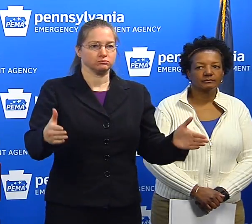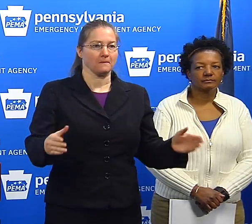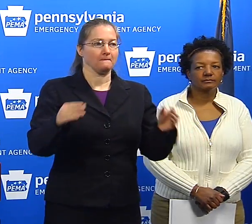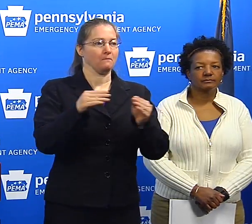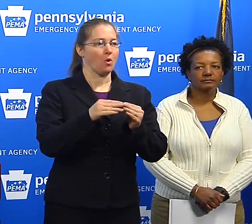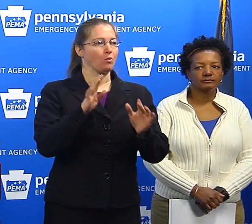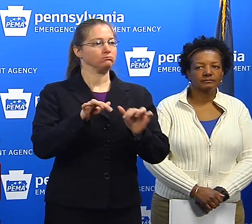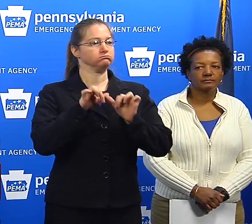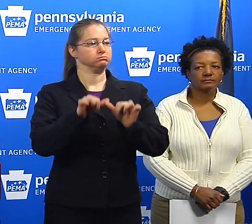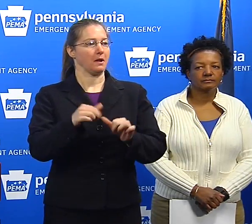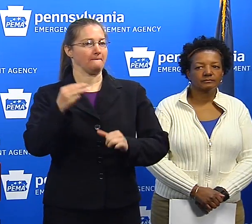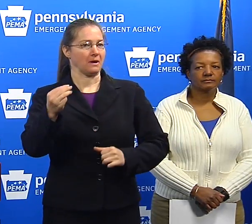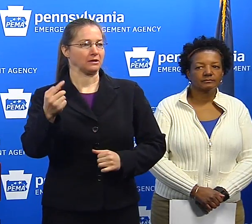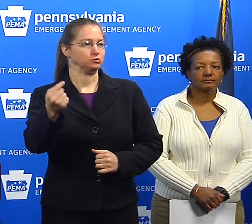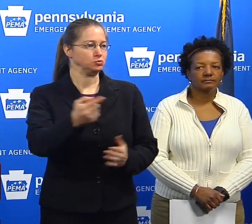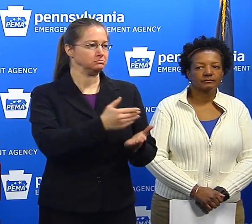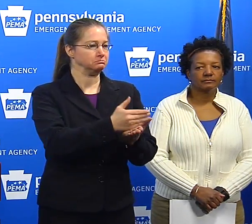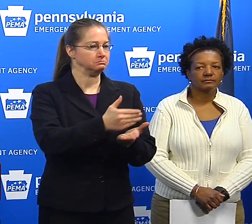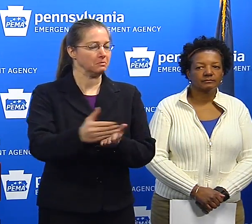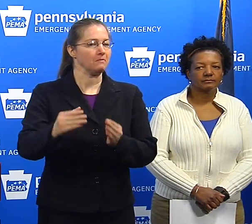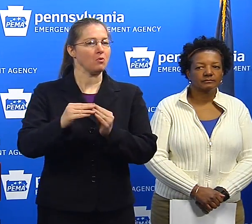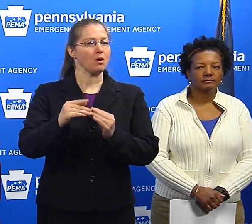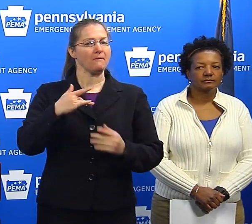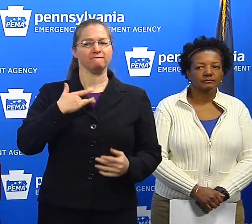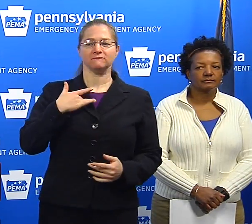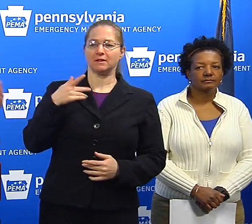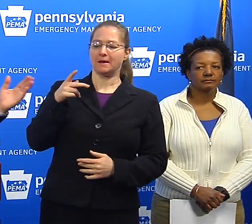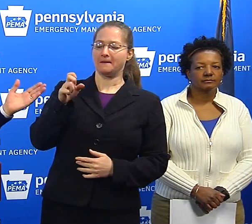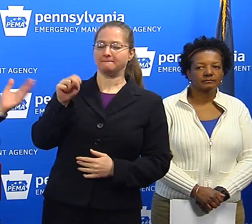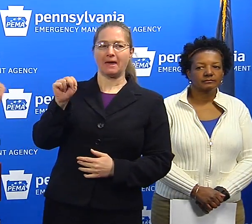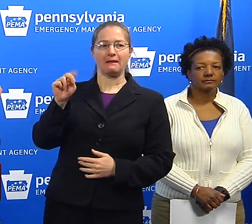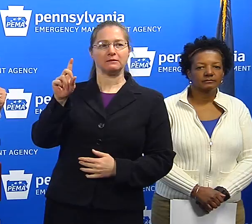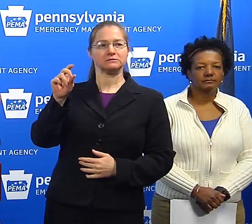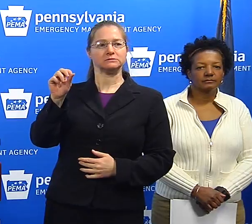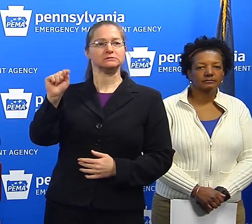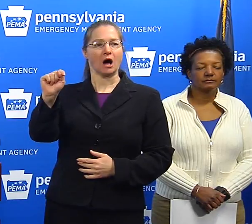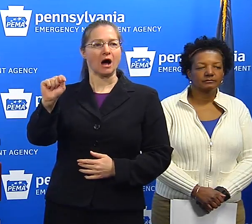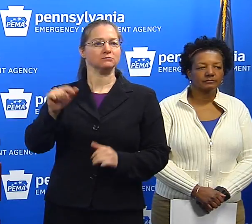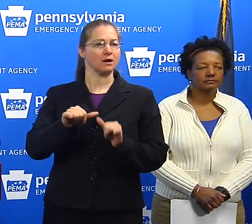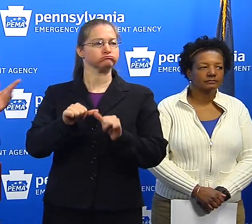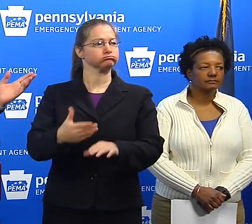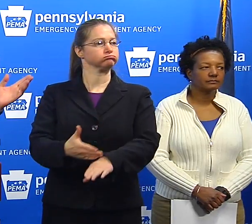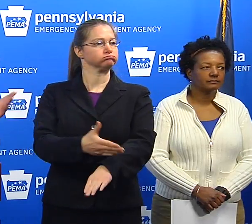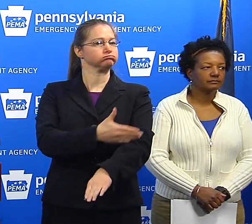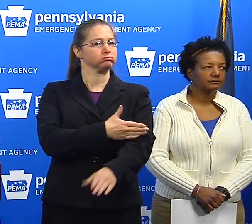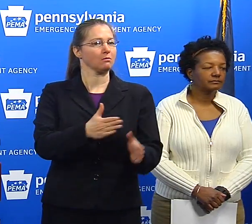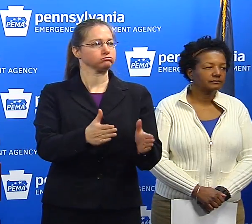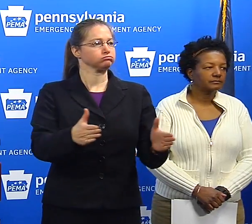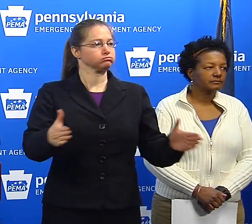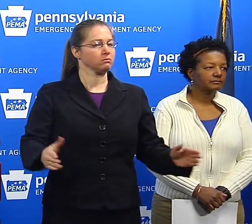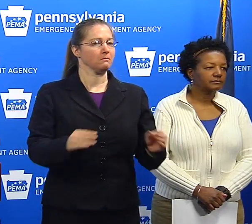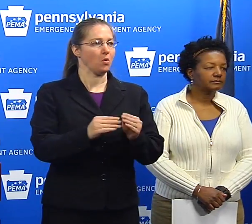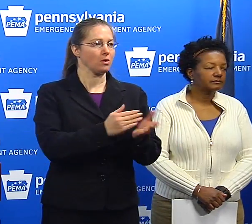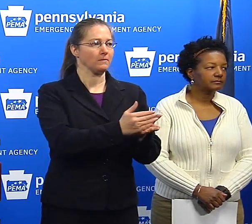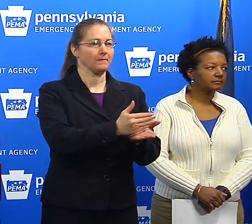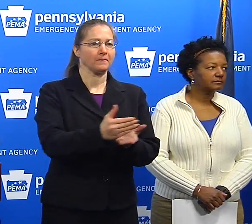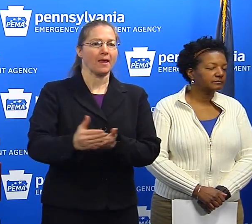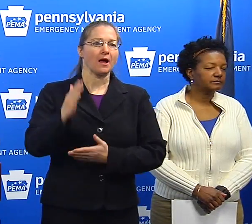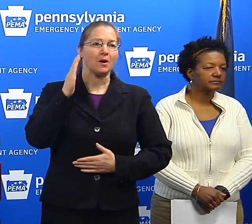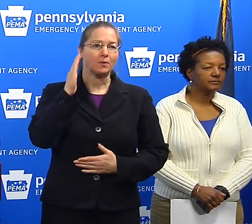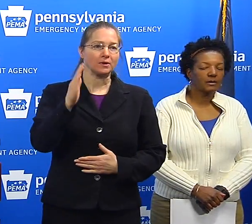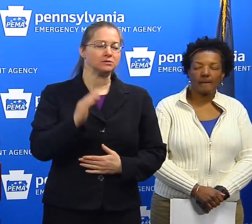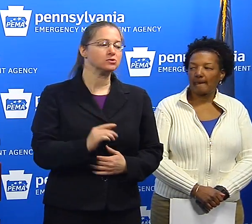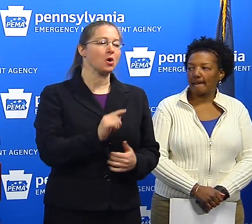But I think PennDOT is making good progress there. We'll take questions and folks in the turnpike can answer questions about